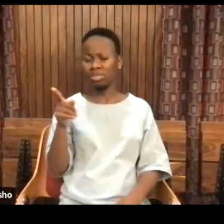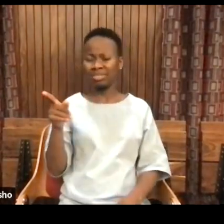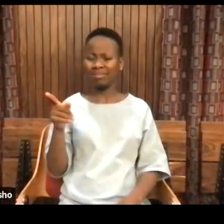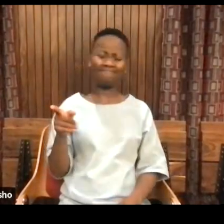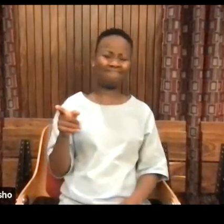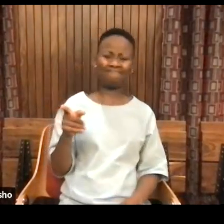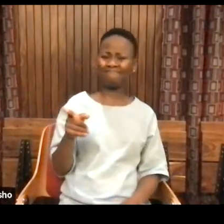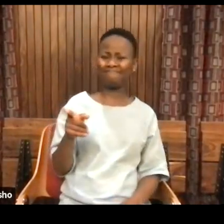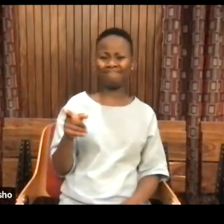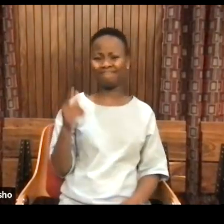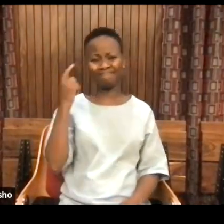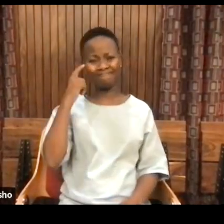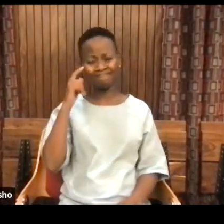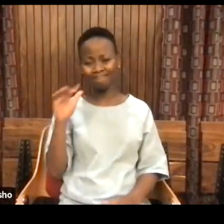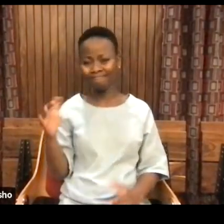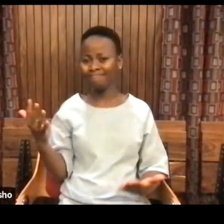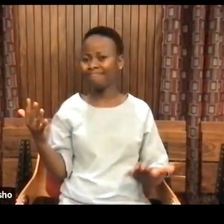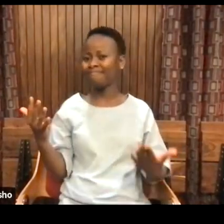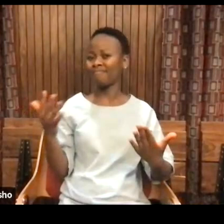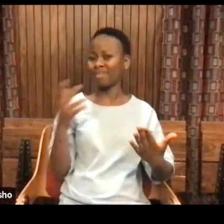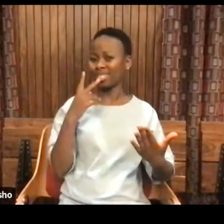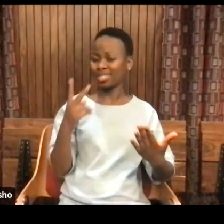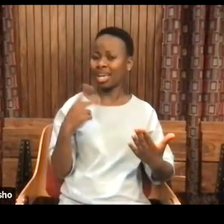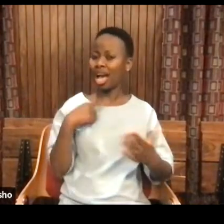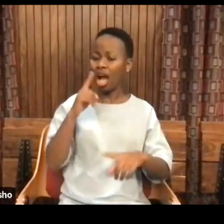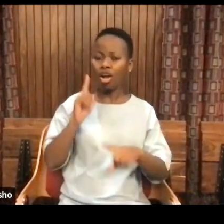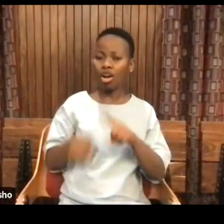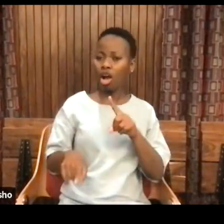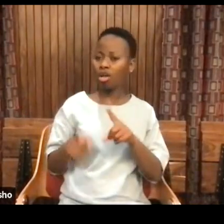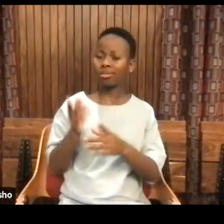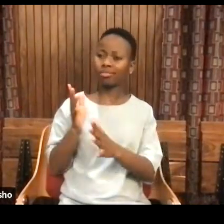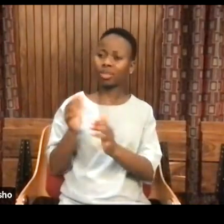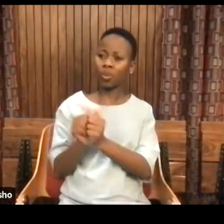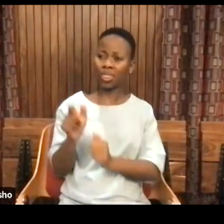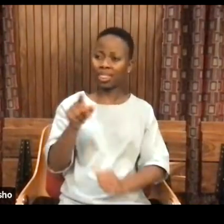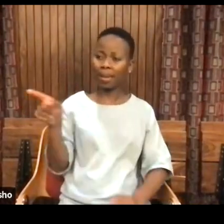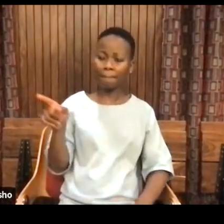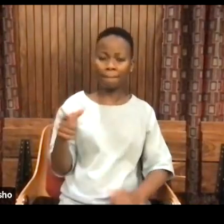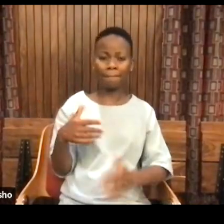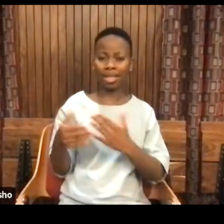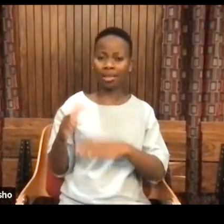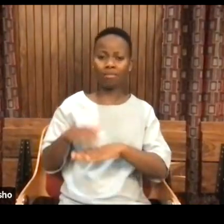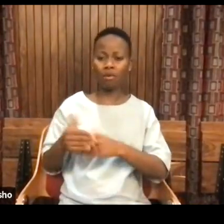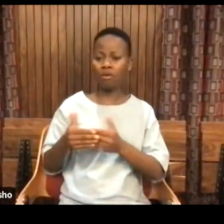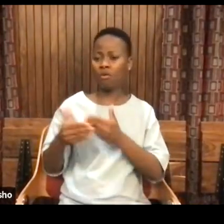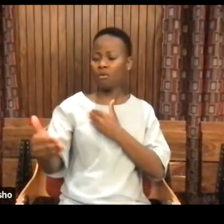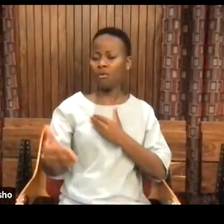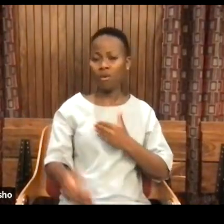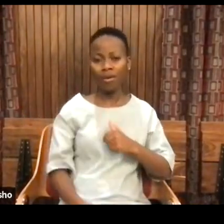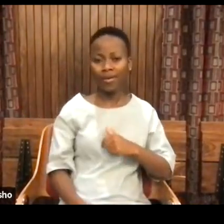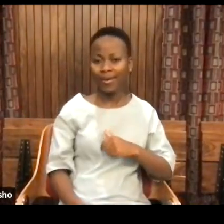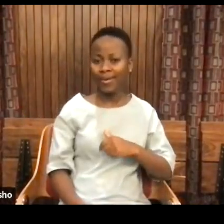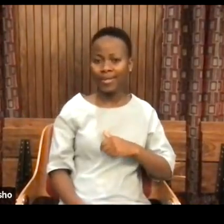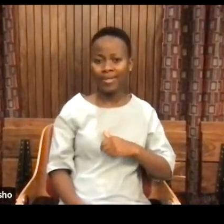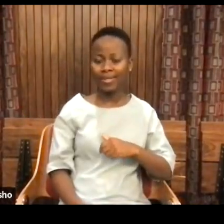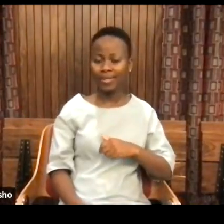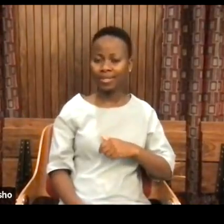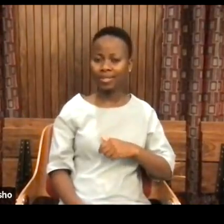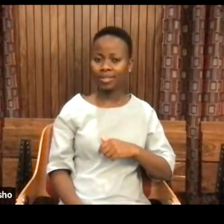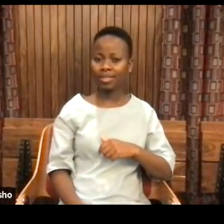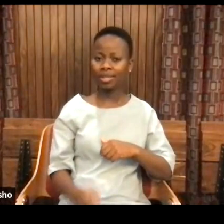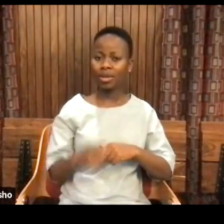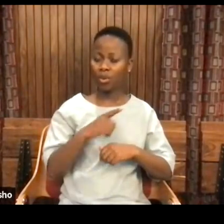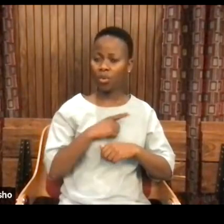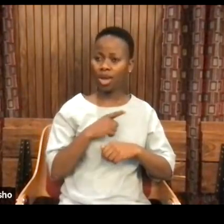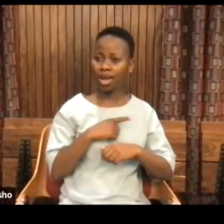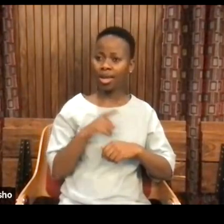I've discovered, where I can't speak with them anymore. Because ultimately, there's a certain point of